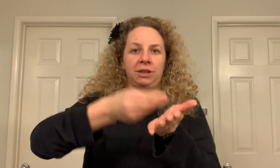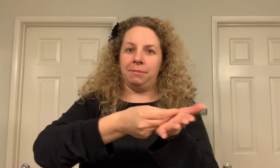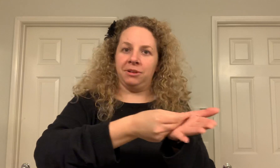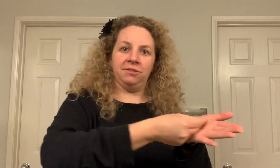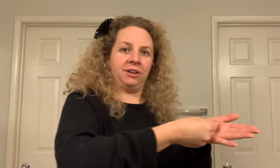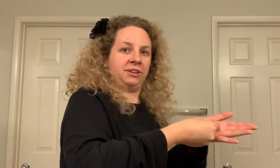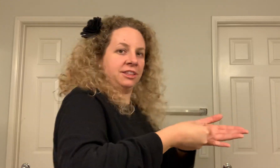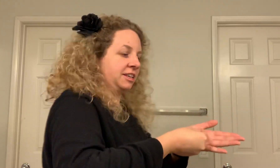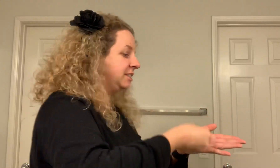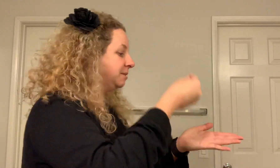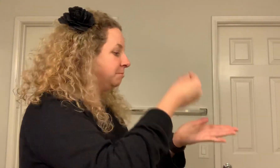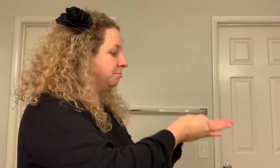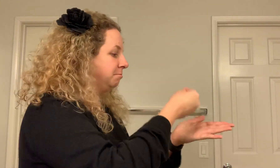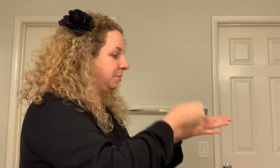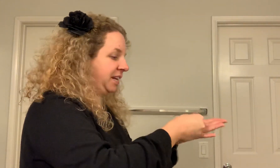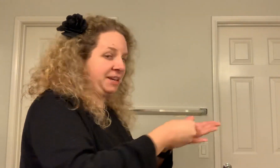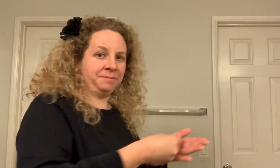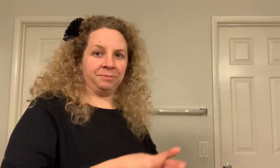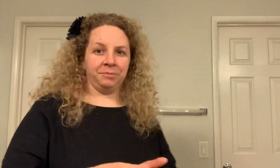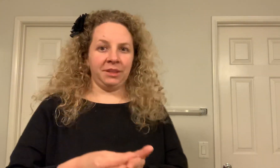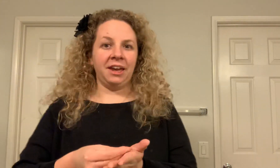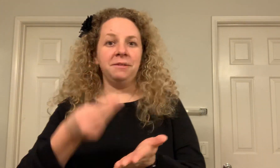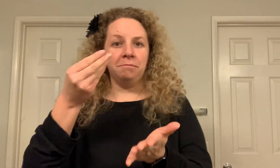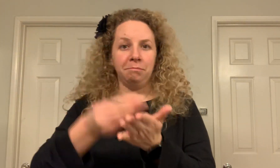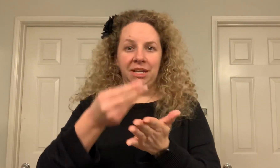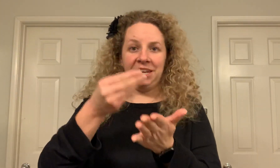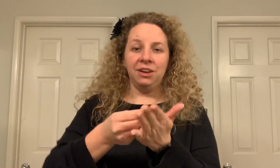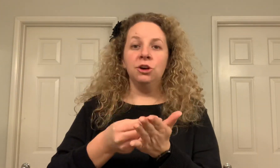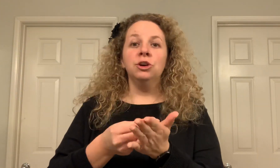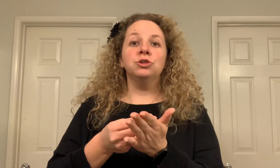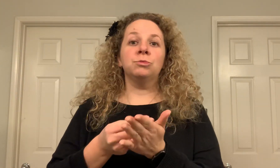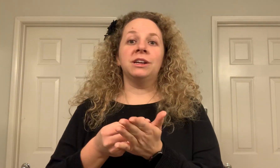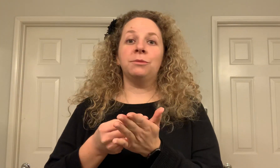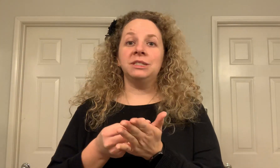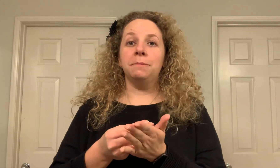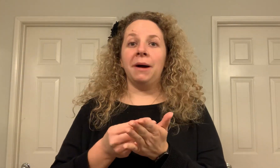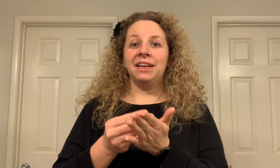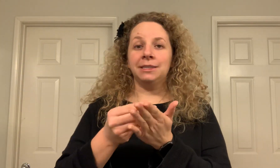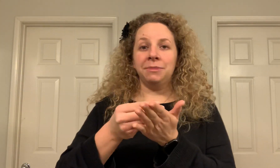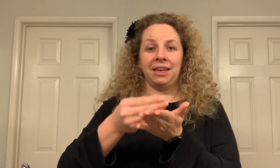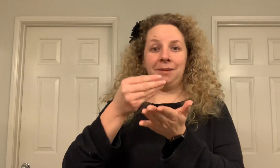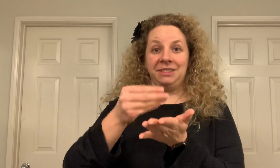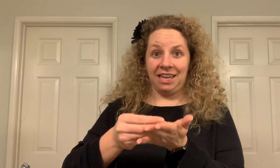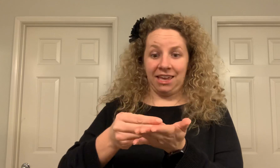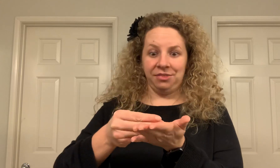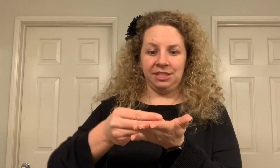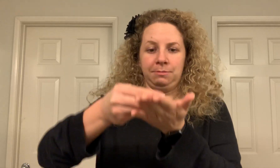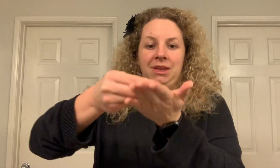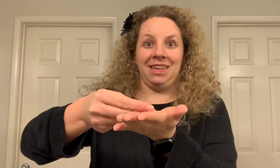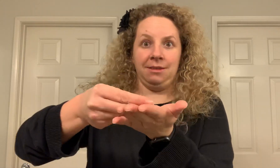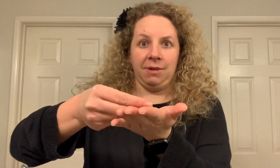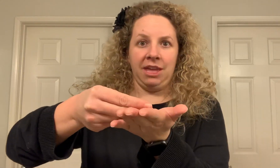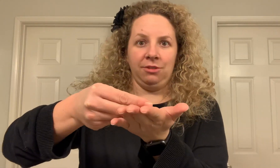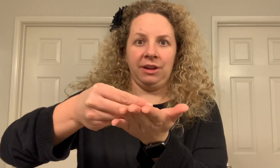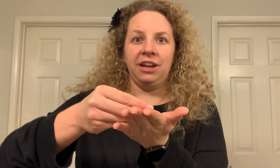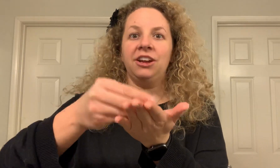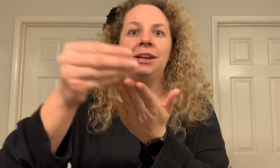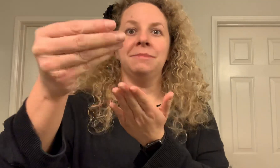tap on your finger like this. Money. Okay, money. So when I want to buy something, I'm taking this money in my hand right here and I'm